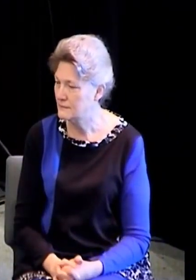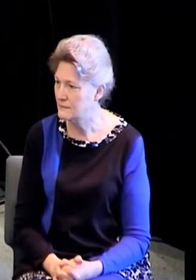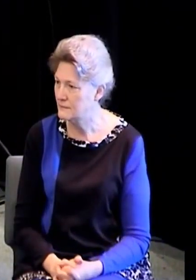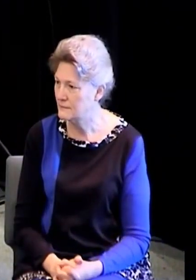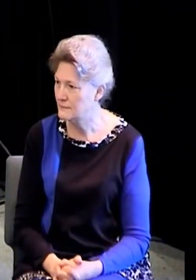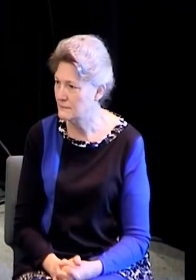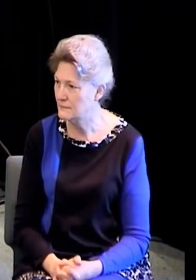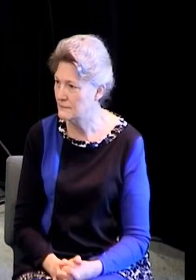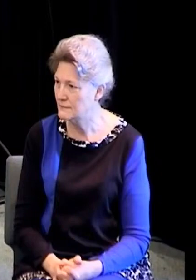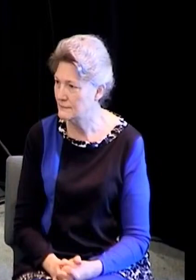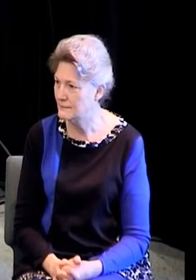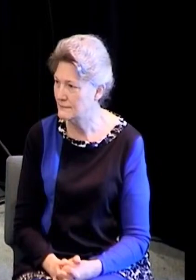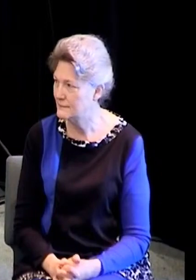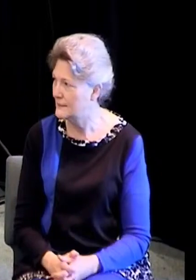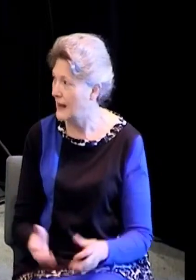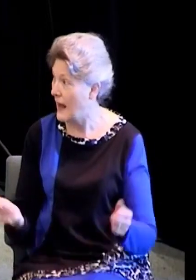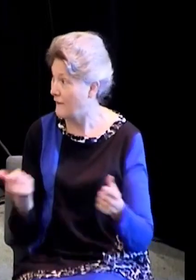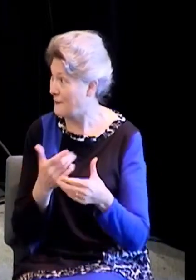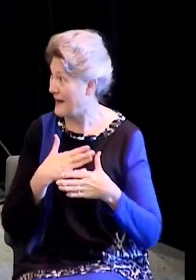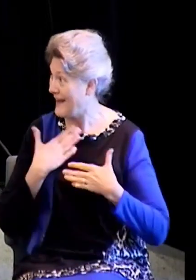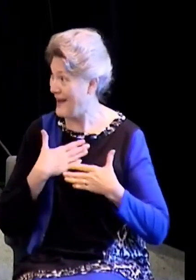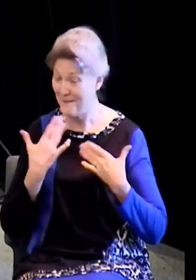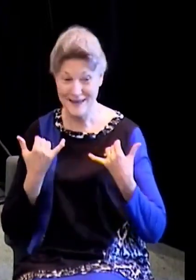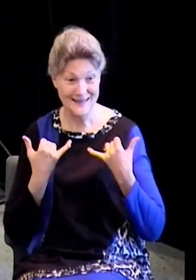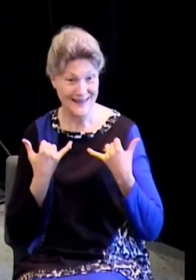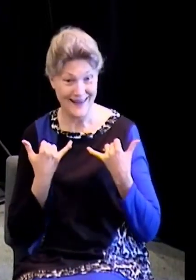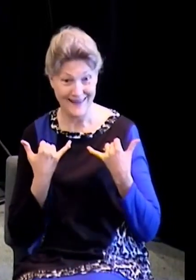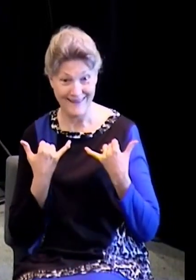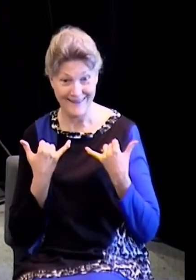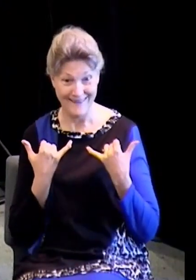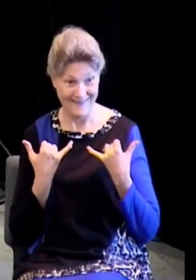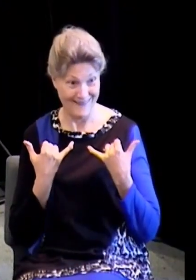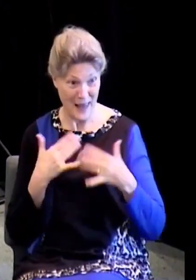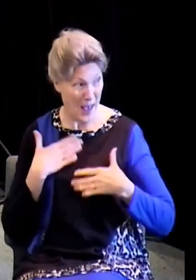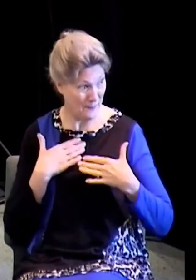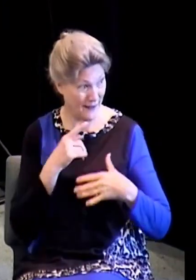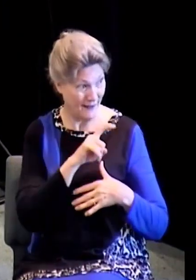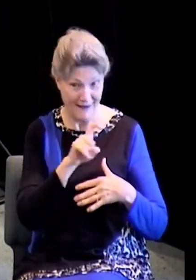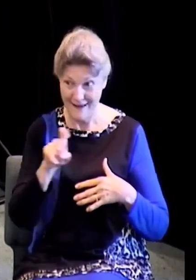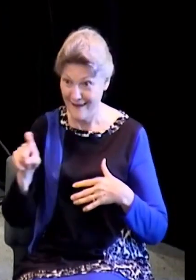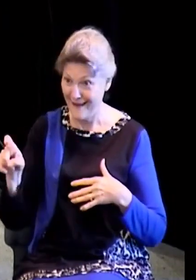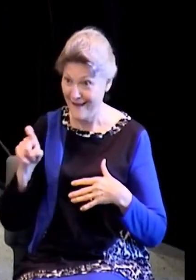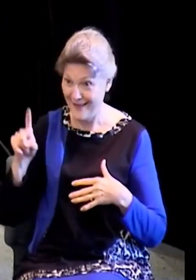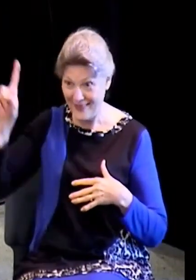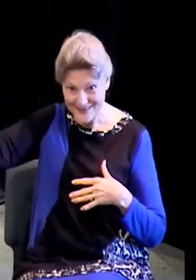God, everybody happy today? Amen. It's sunny. It's getting warm.